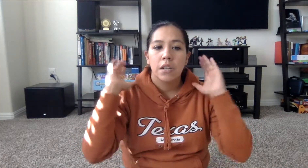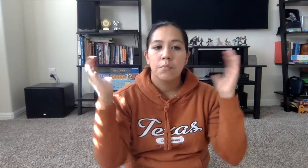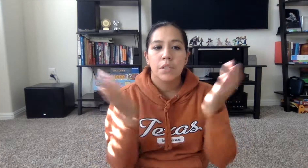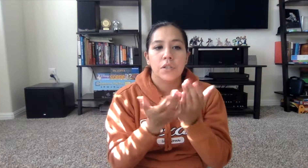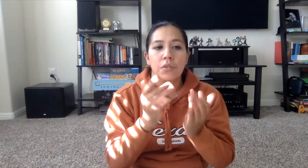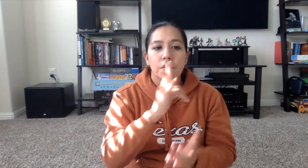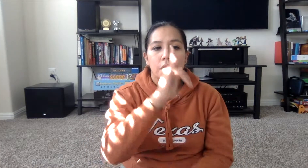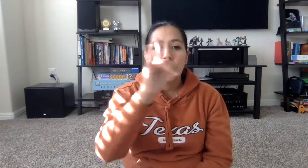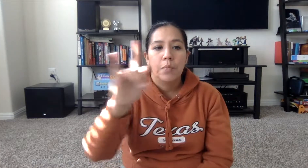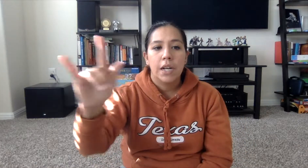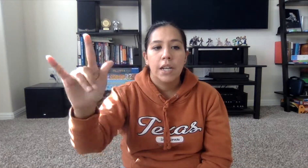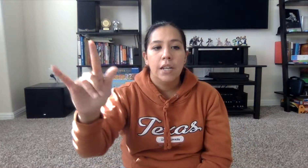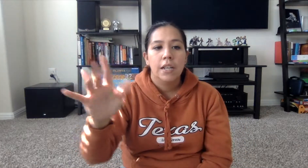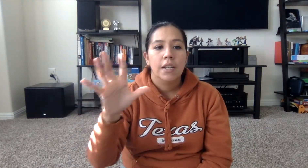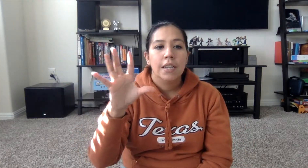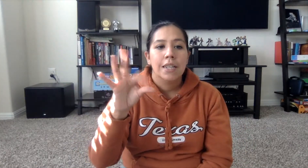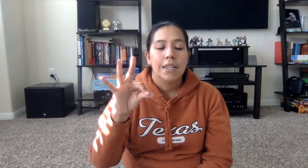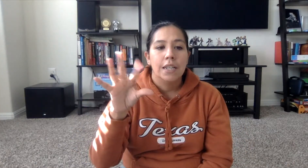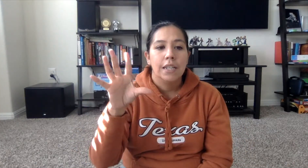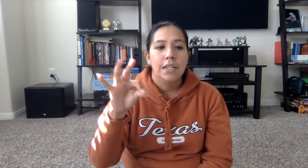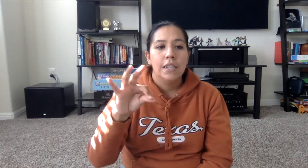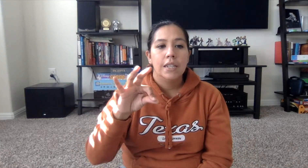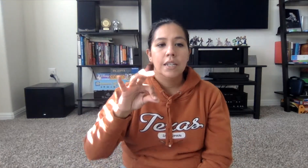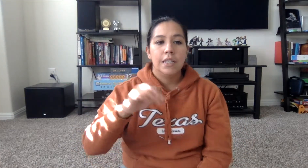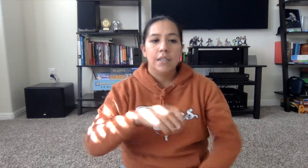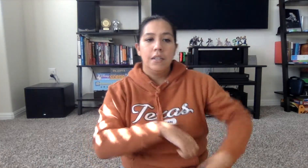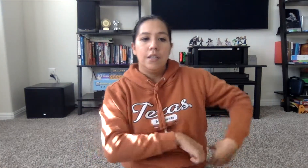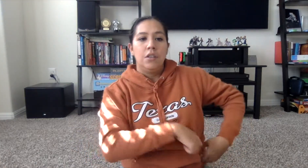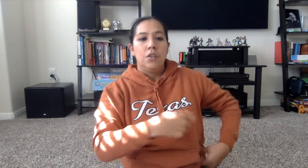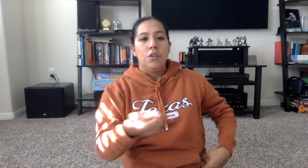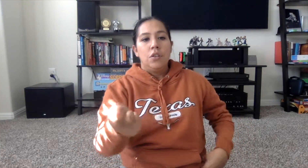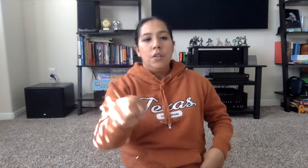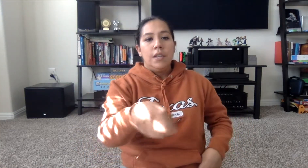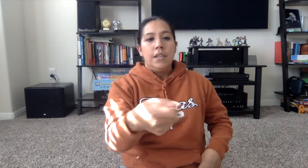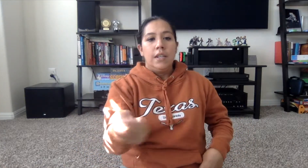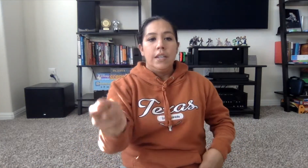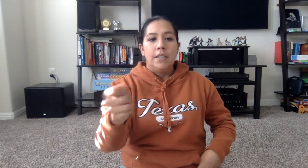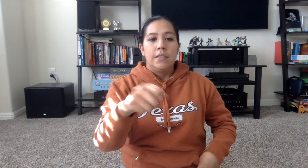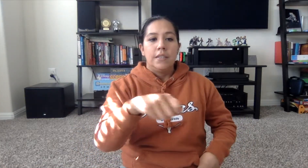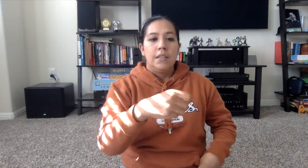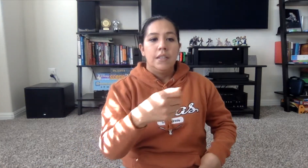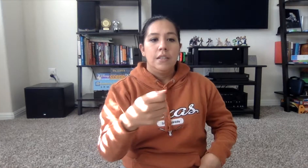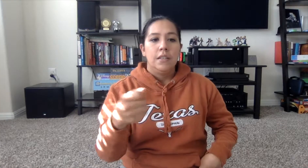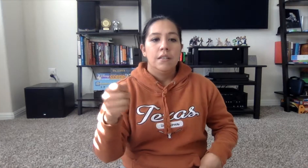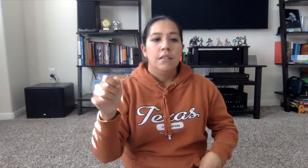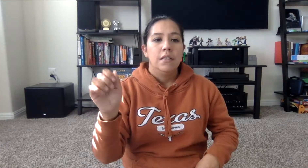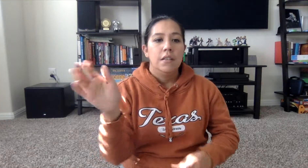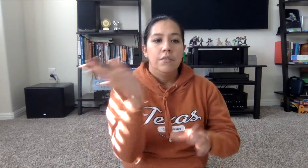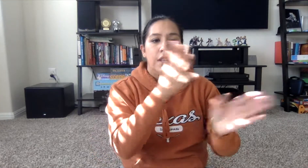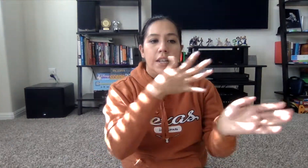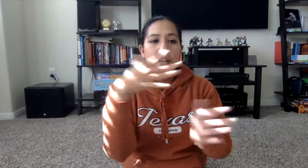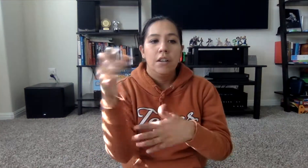balloons go by 99 nights of the air